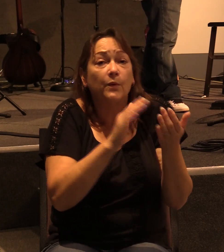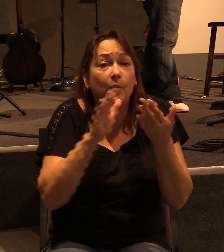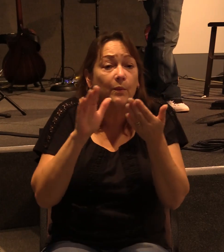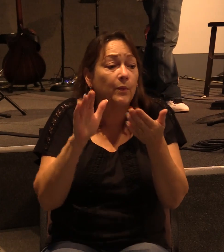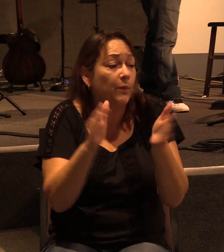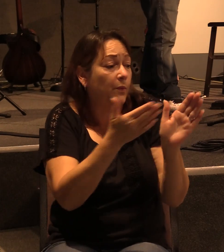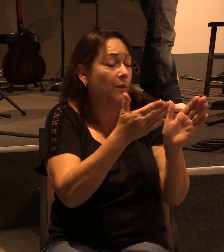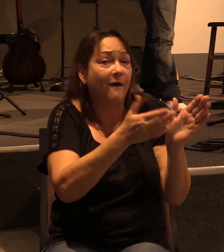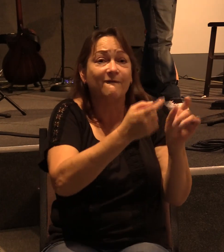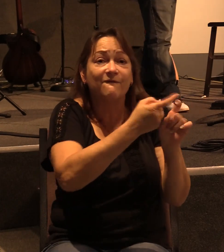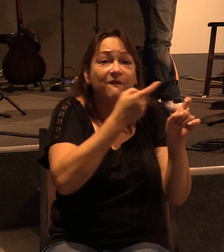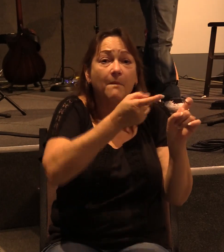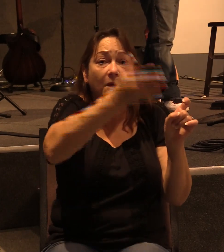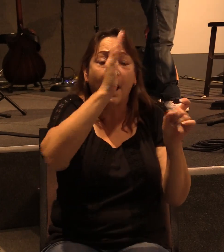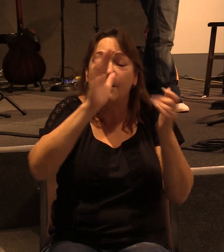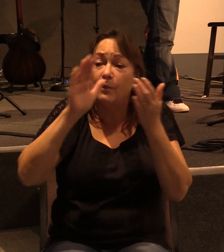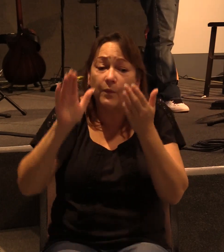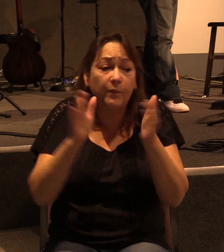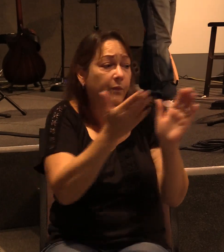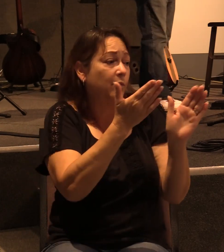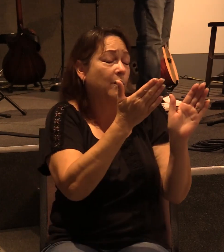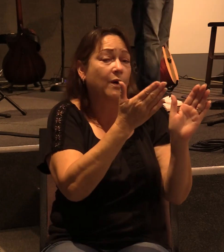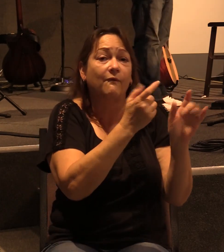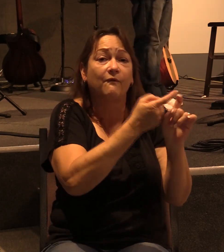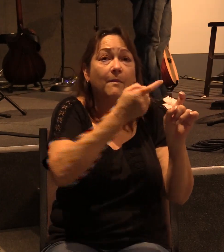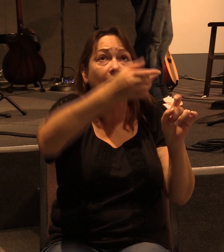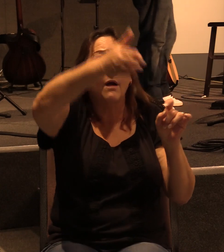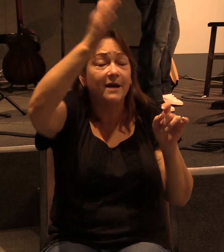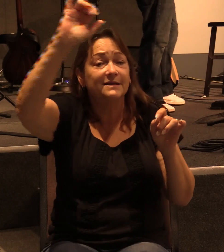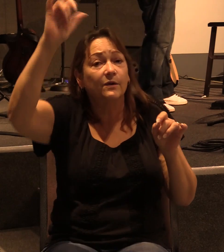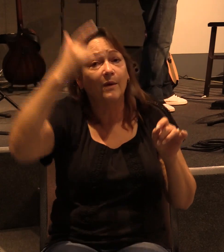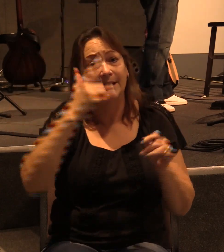away from God and turning away from God's grace.